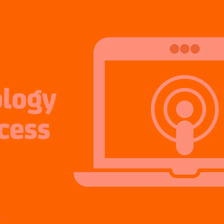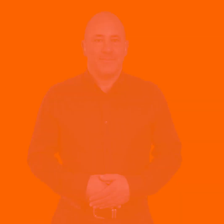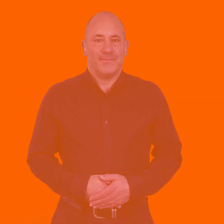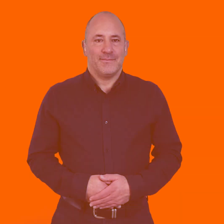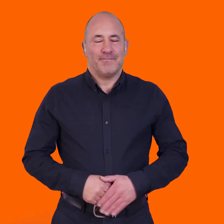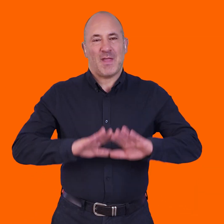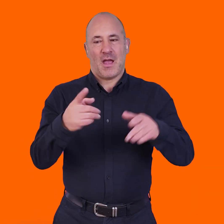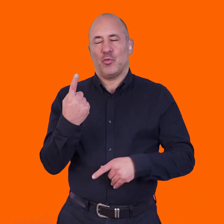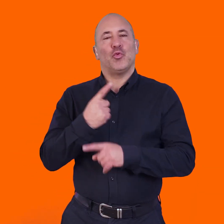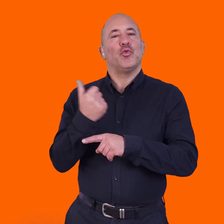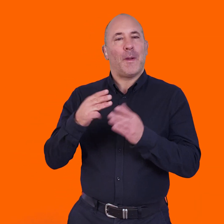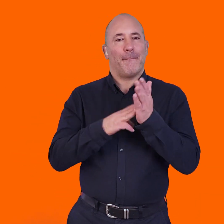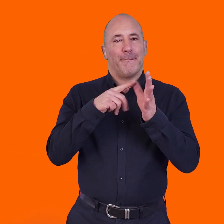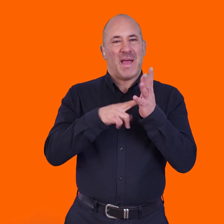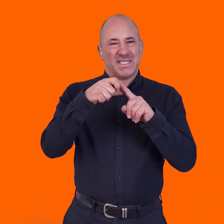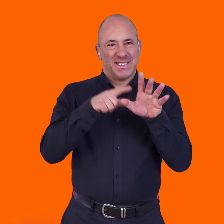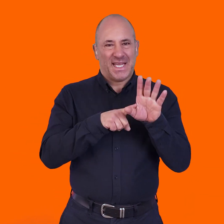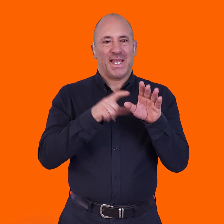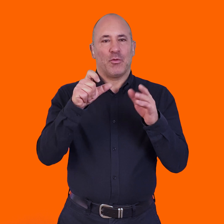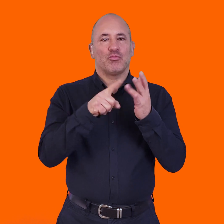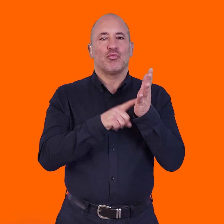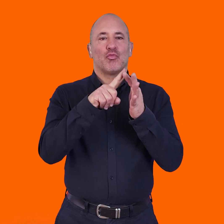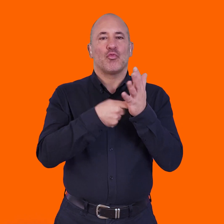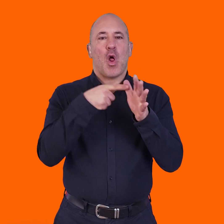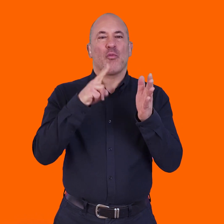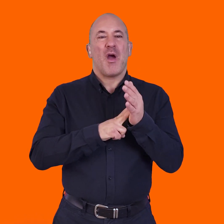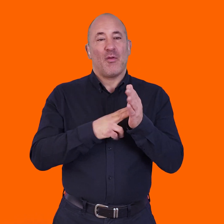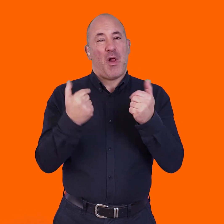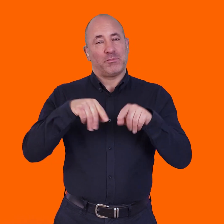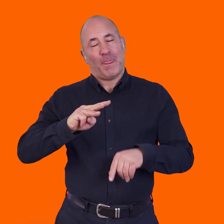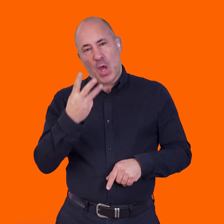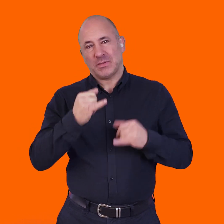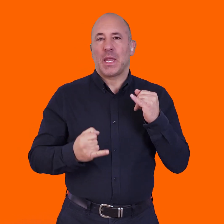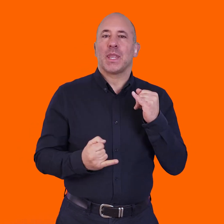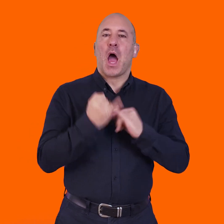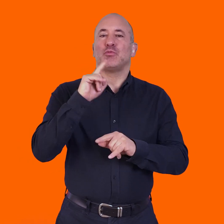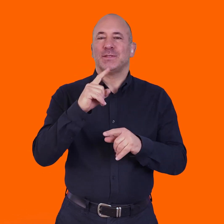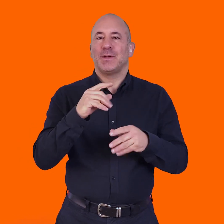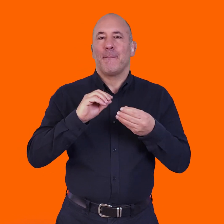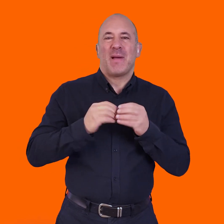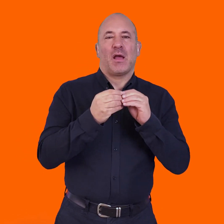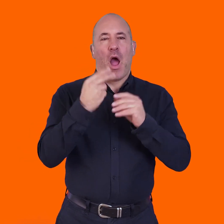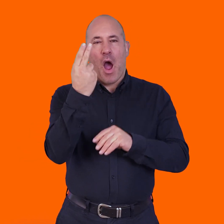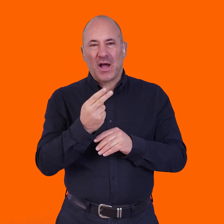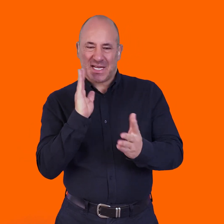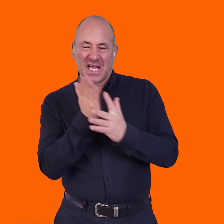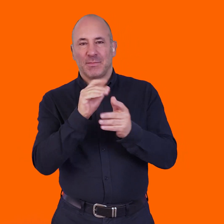Hi, I'm Mandy Coleran and welcome to the third and final episode of the Making Arts Accessible series.